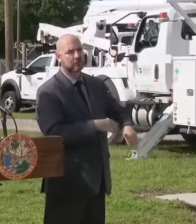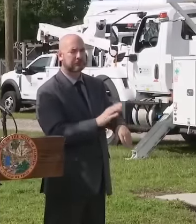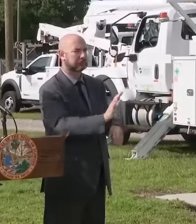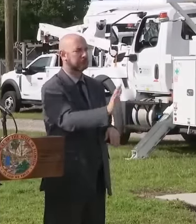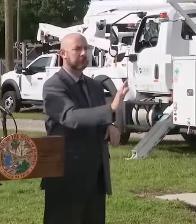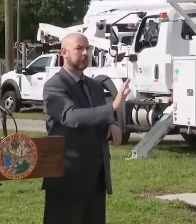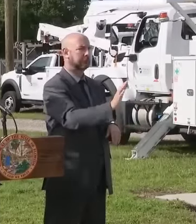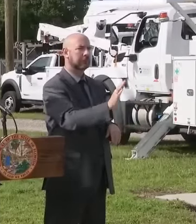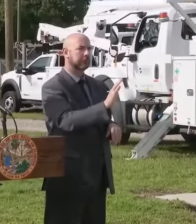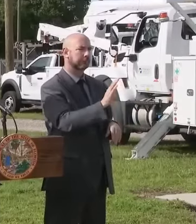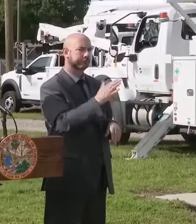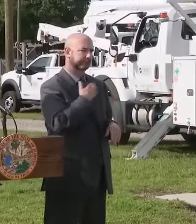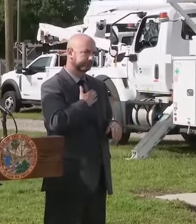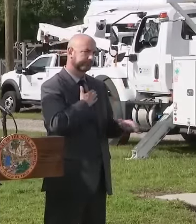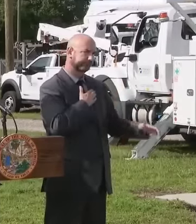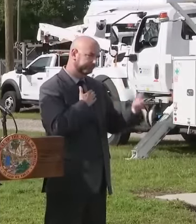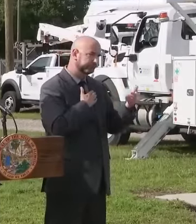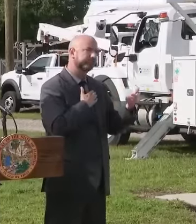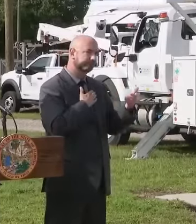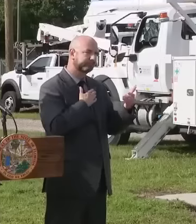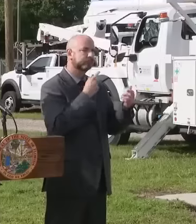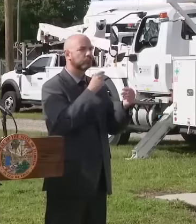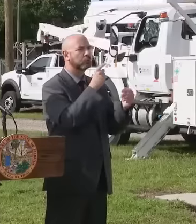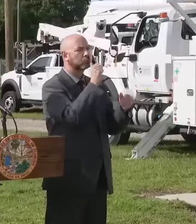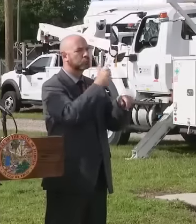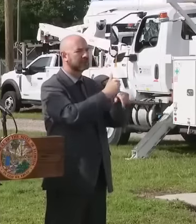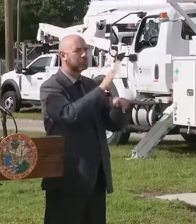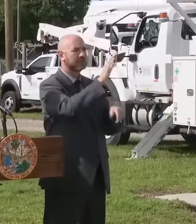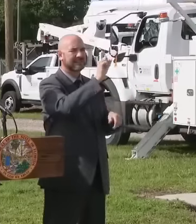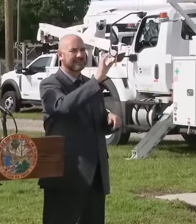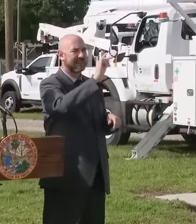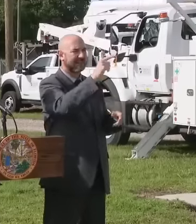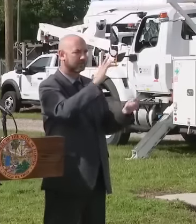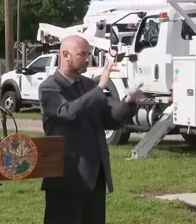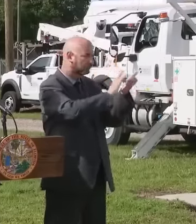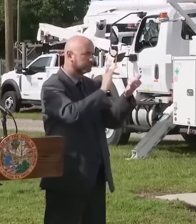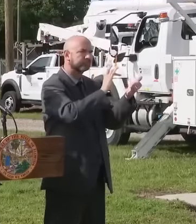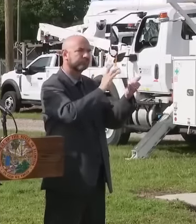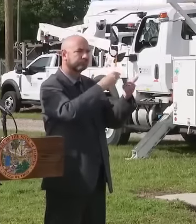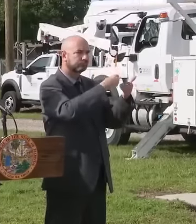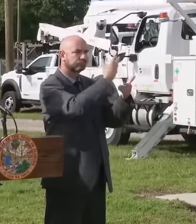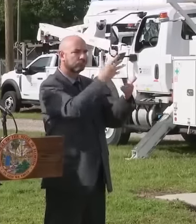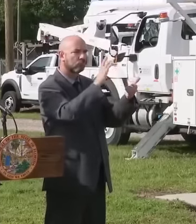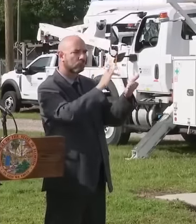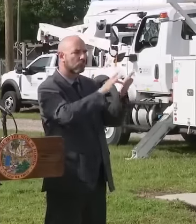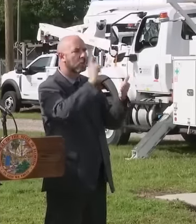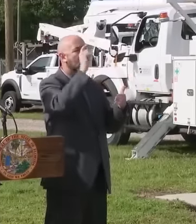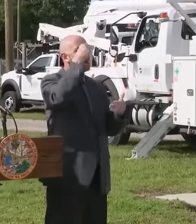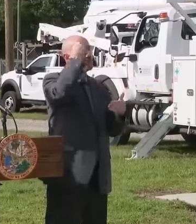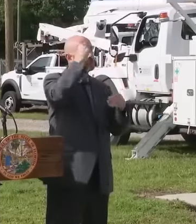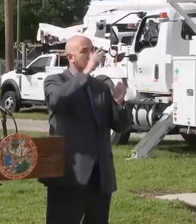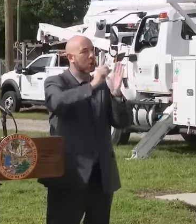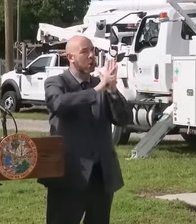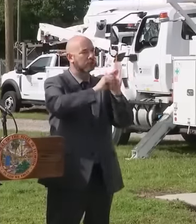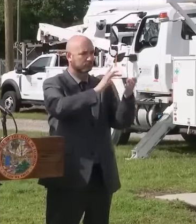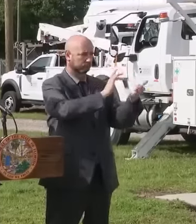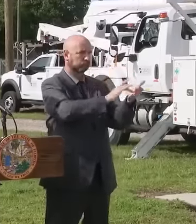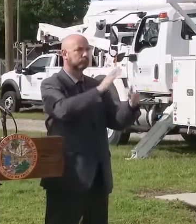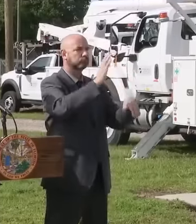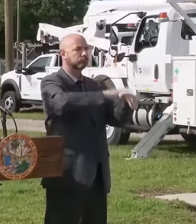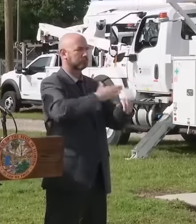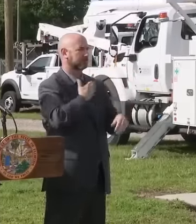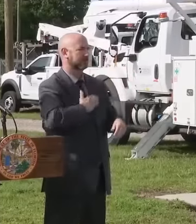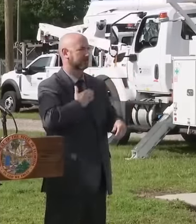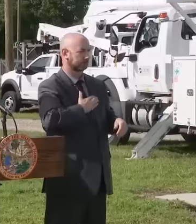government alerts on right now. You are going to need to listen and be ready to receive those alerts. I think the governor